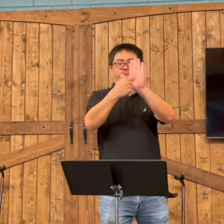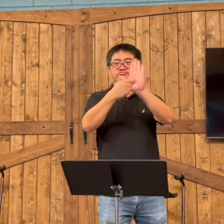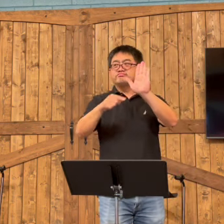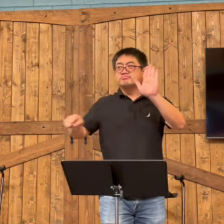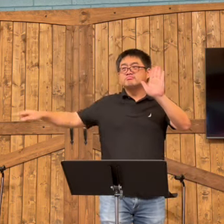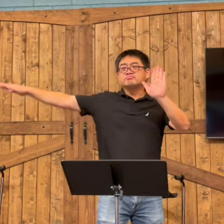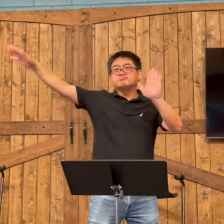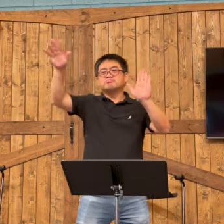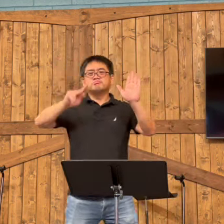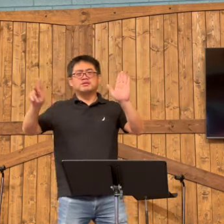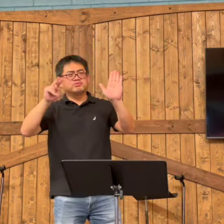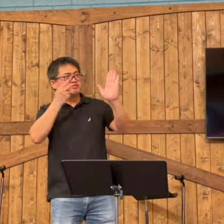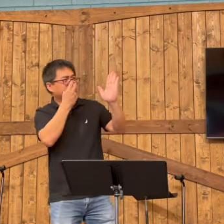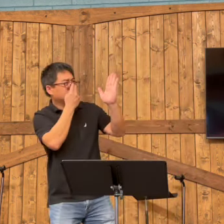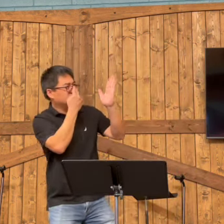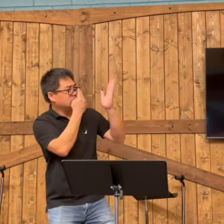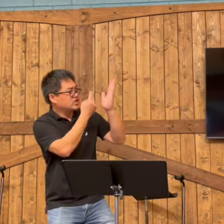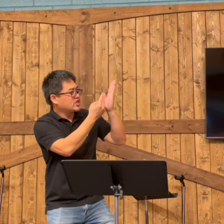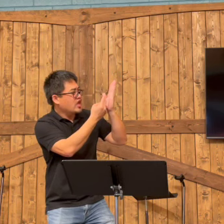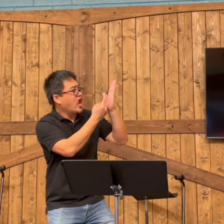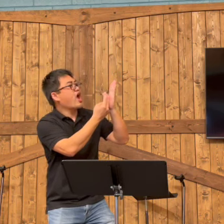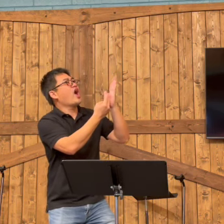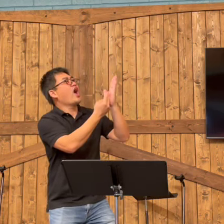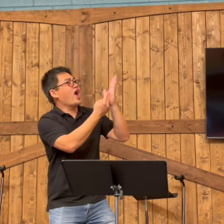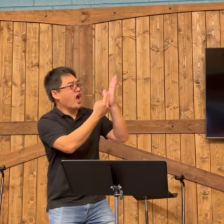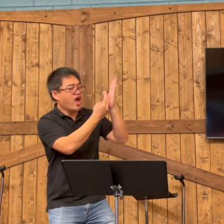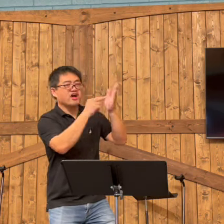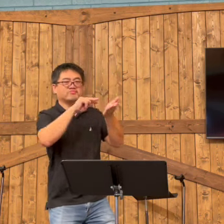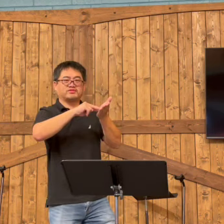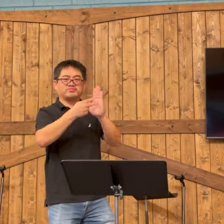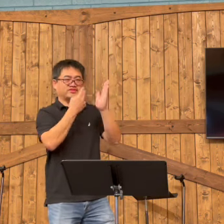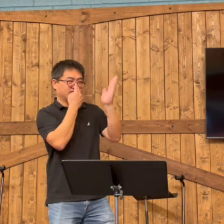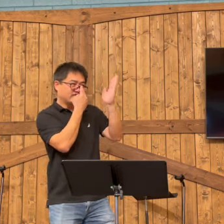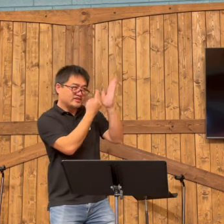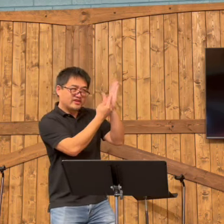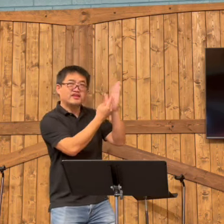We are the conduit for his light to shine through.